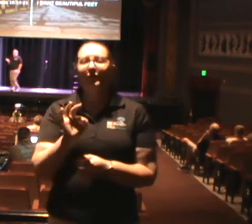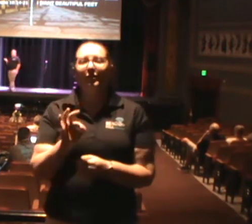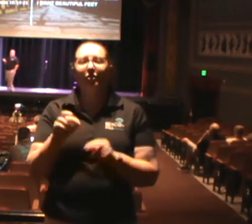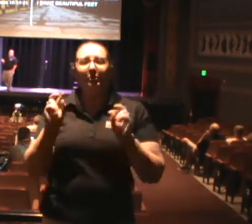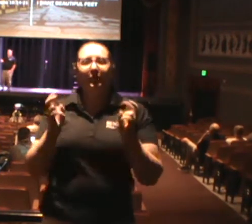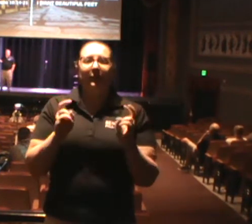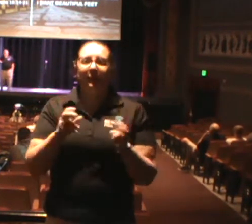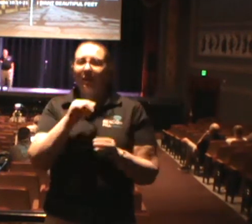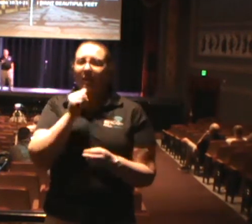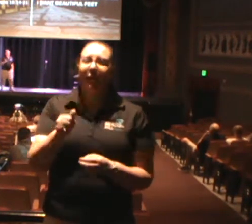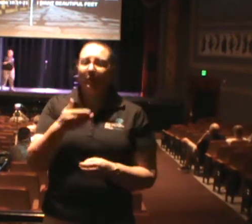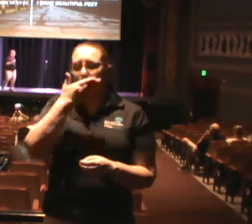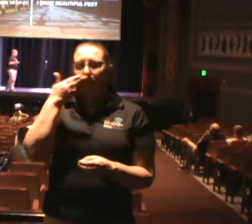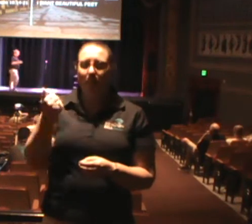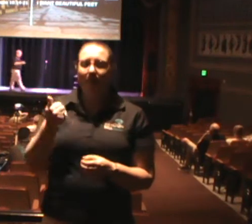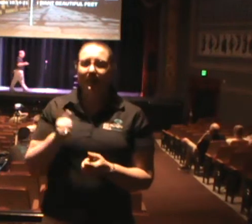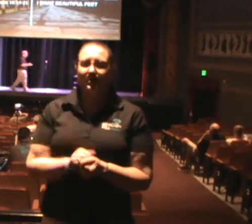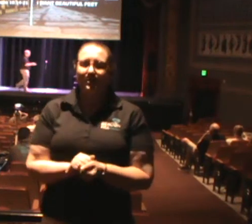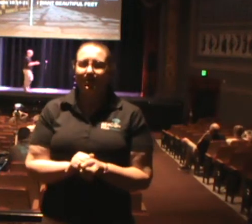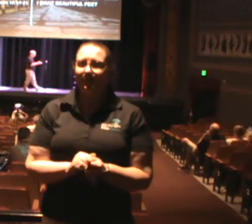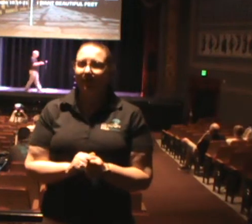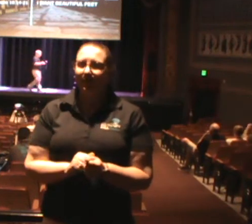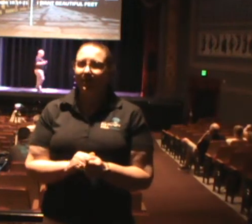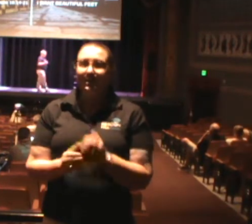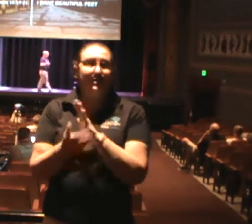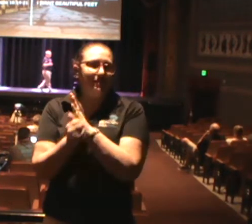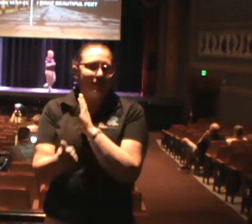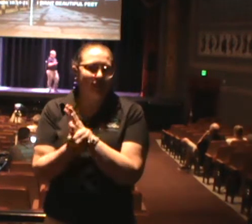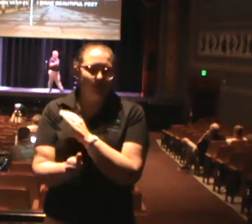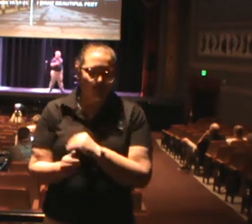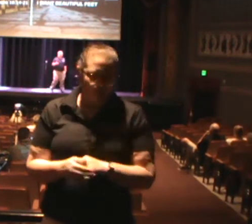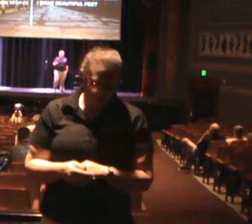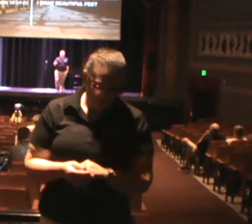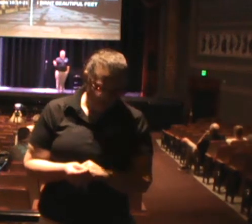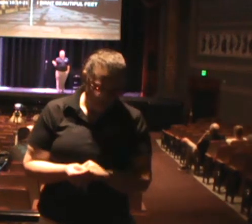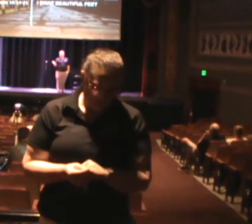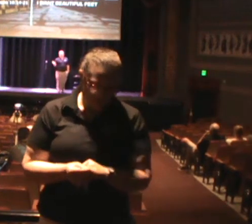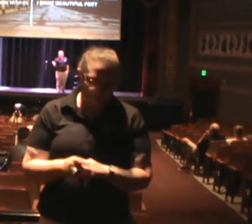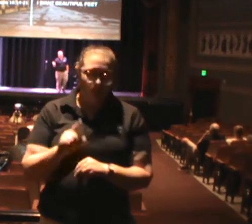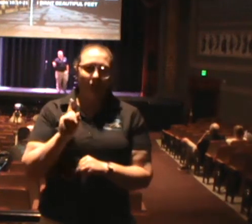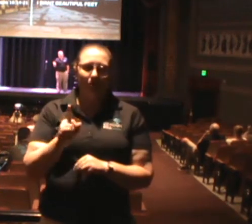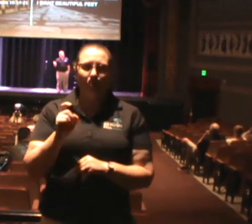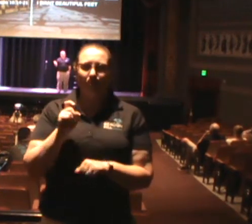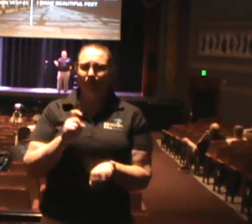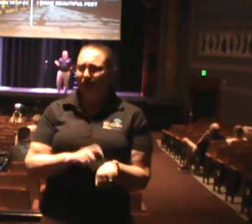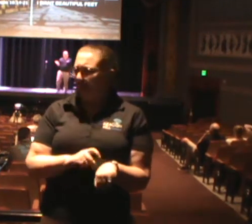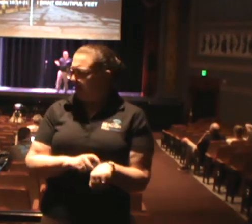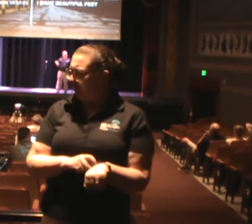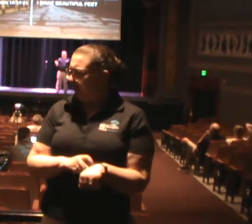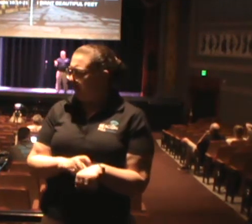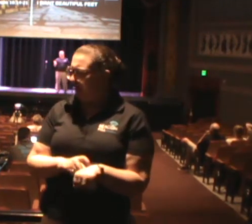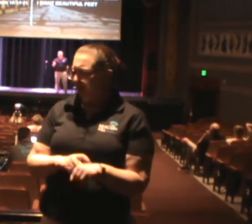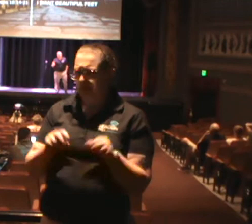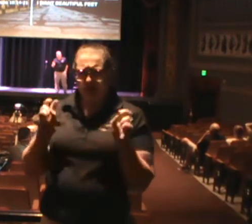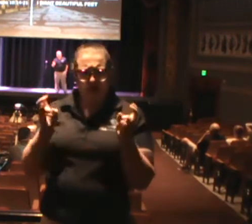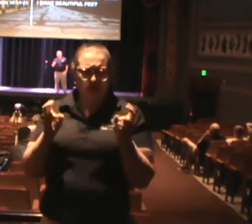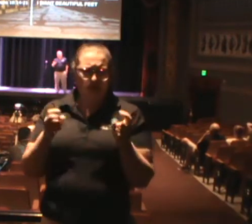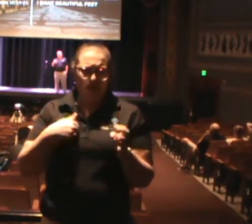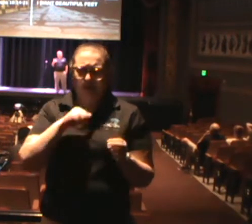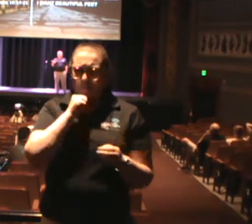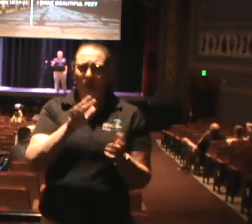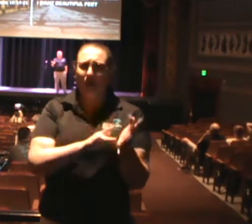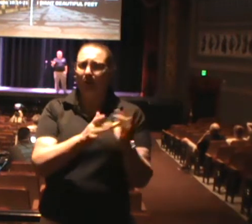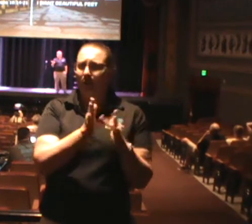was back at Enon Baptist Church, I think I told y I did a sermon title one time that says, I'm not a Christian, I'm a Baptist. Man, that ticks some people off. All right?